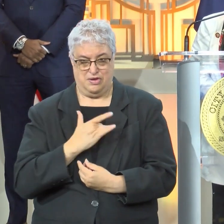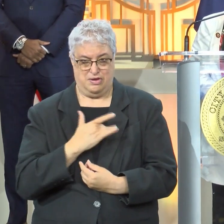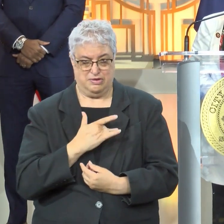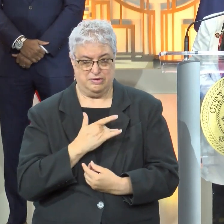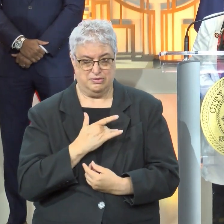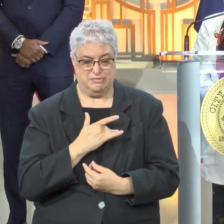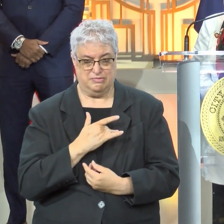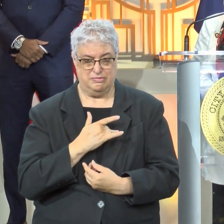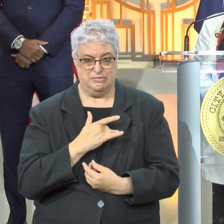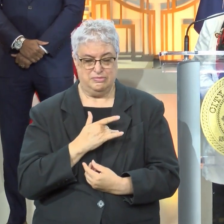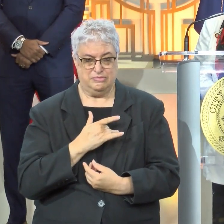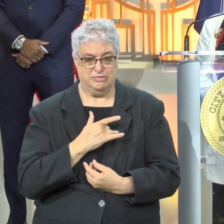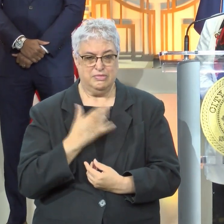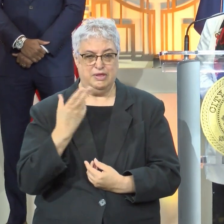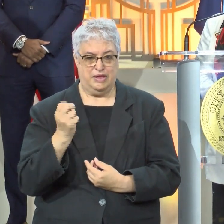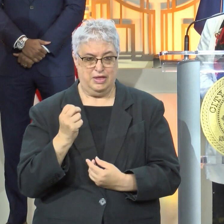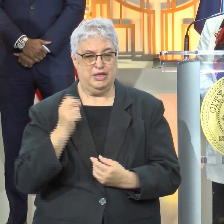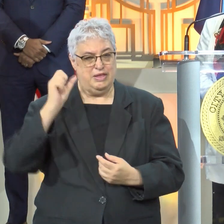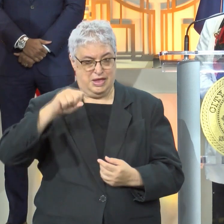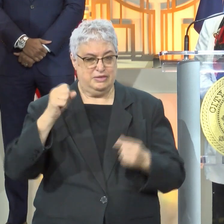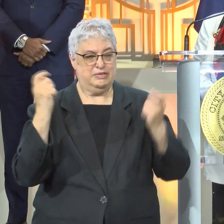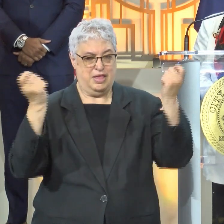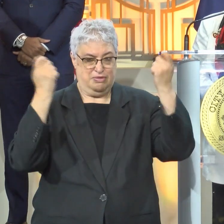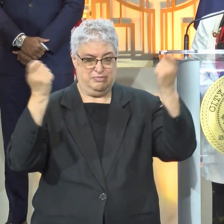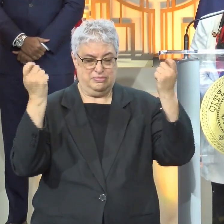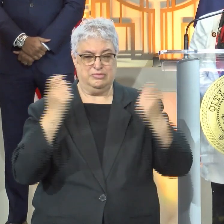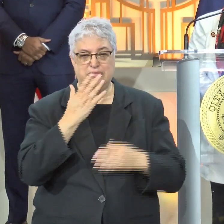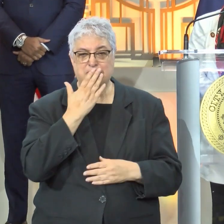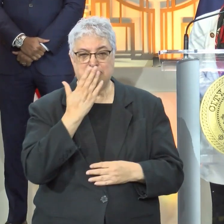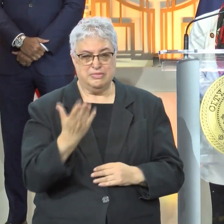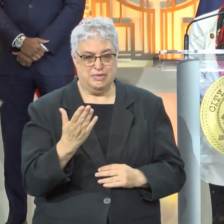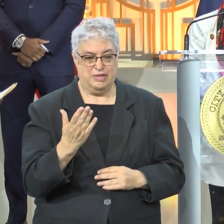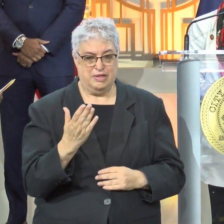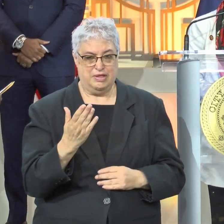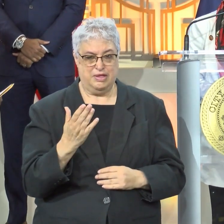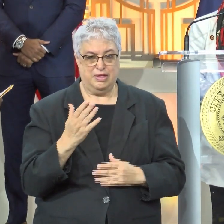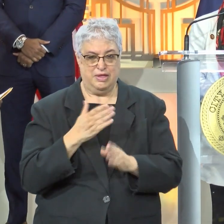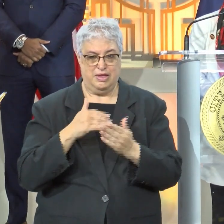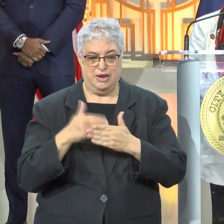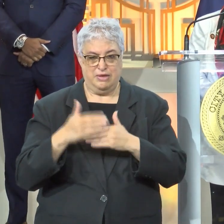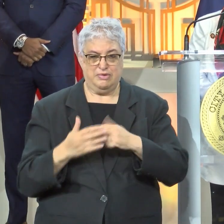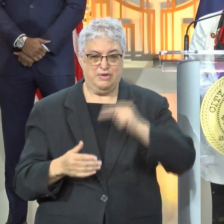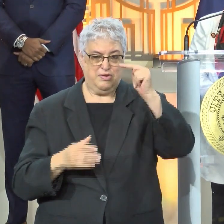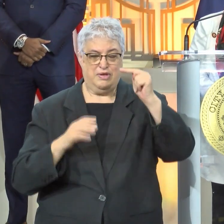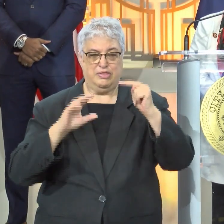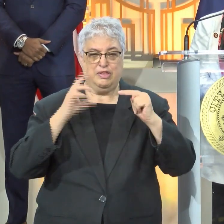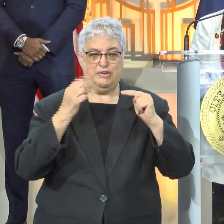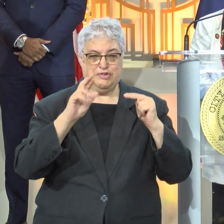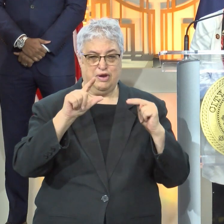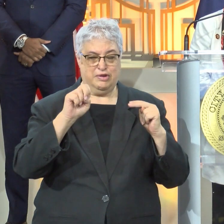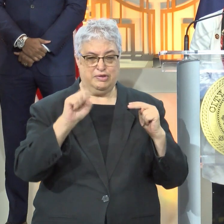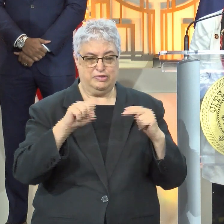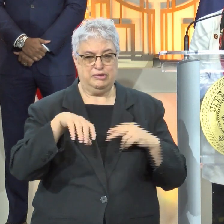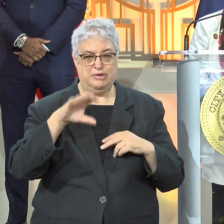This is something that he would celebrate. Let me thank our neighbor to the north, Mr. Bush. Let me thank